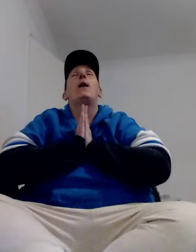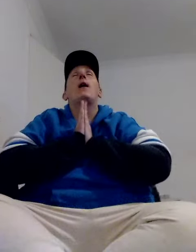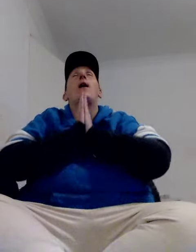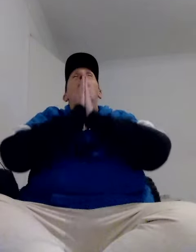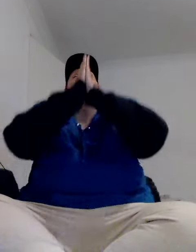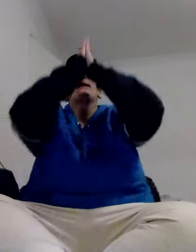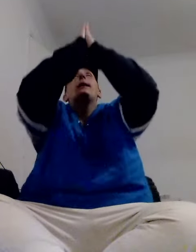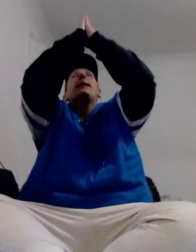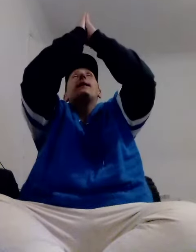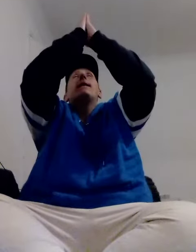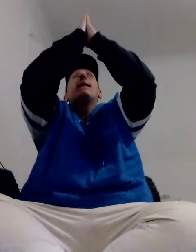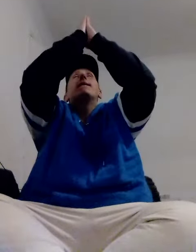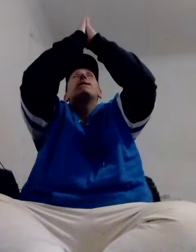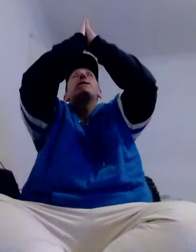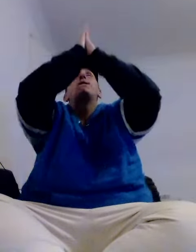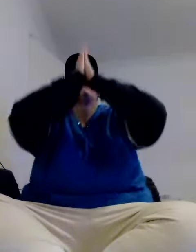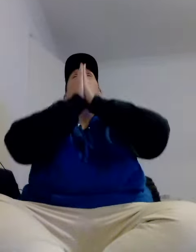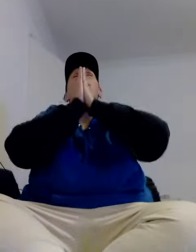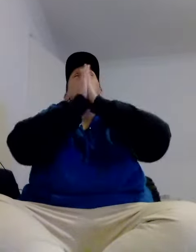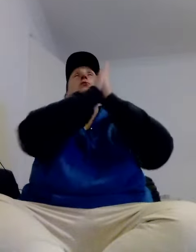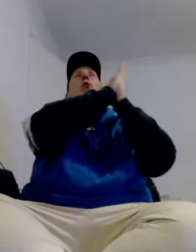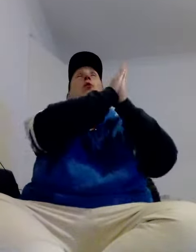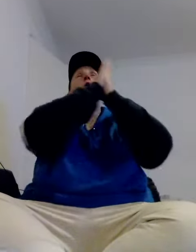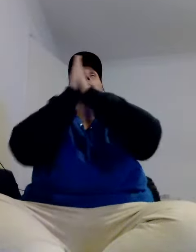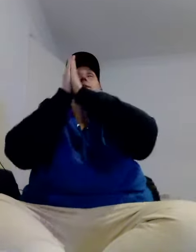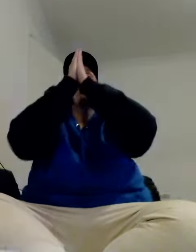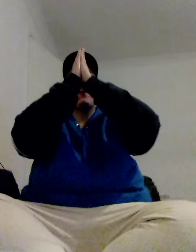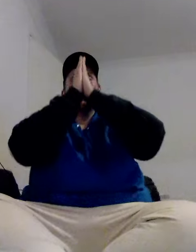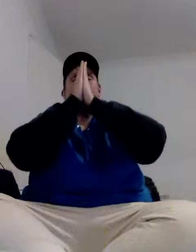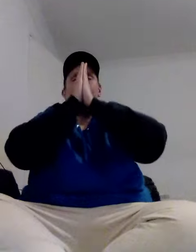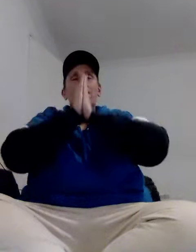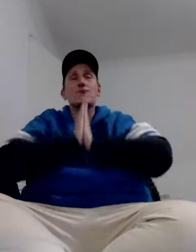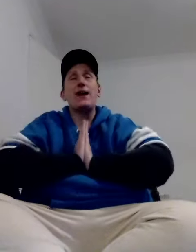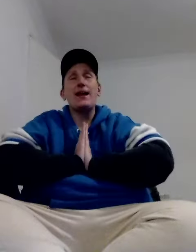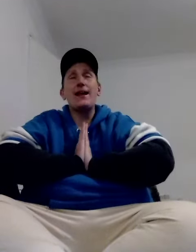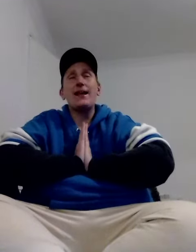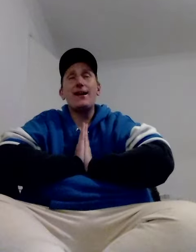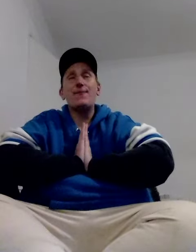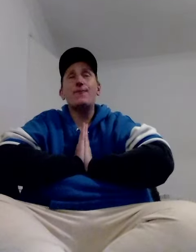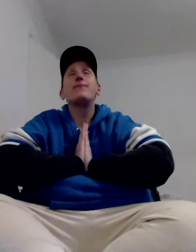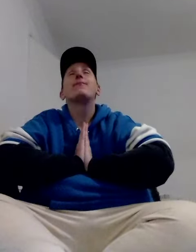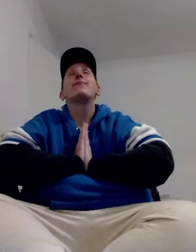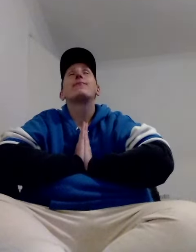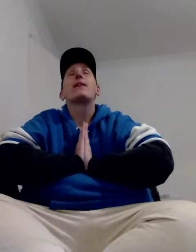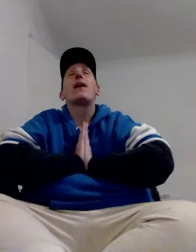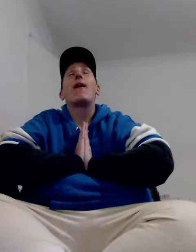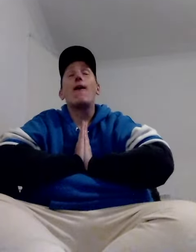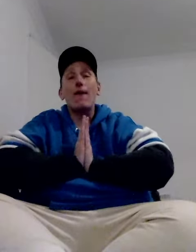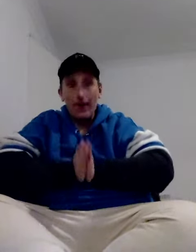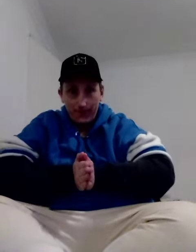Up here, Father Sean, Honest Spirit, right here. I am.